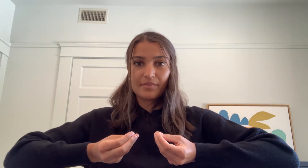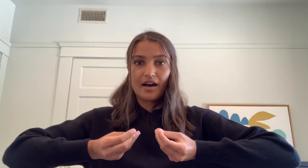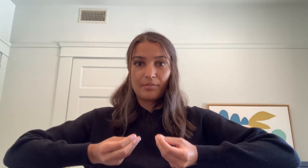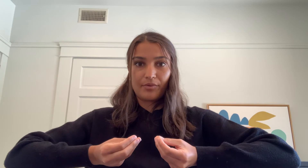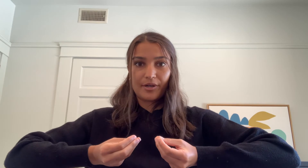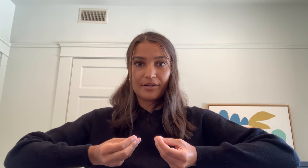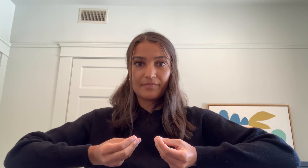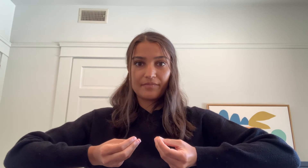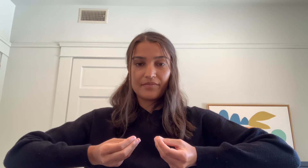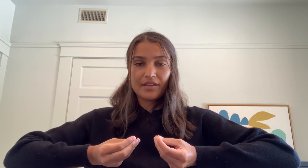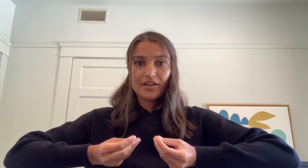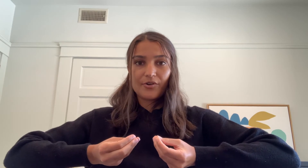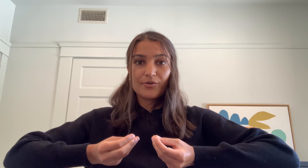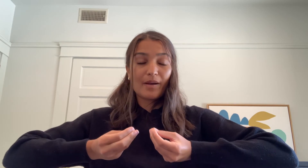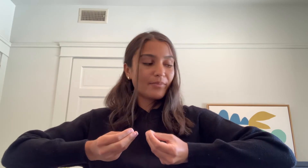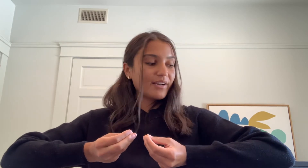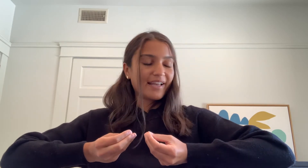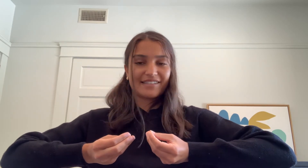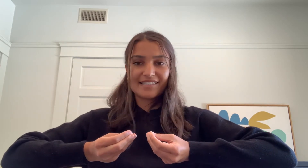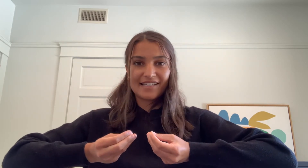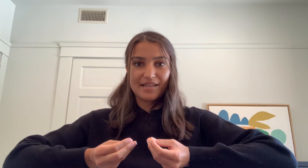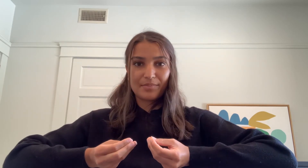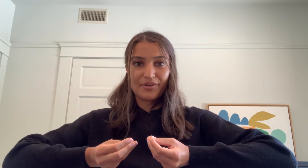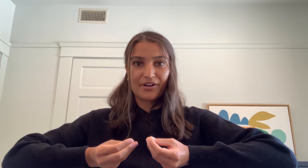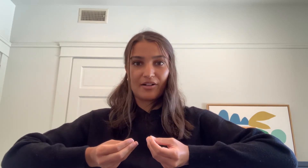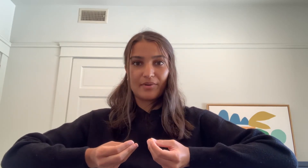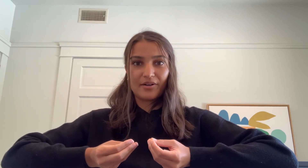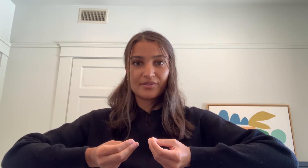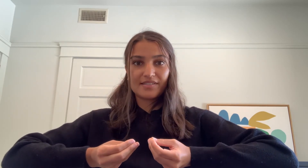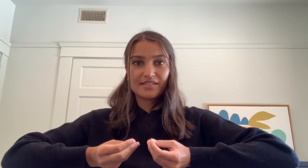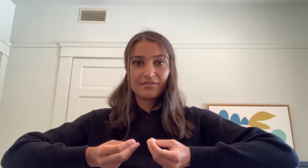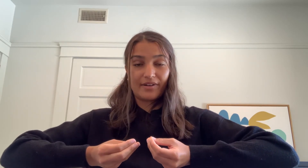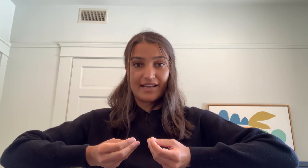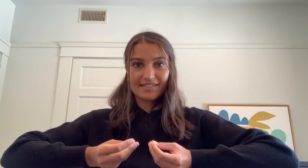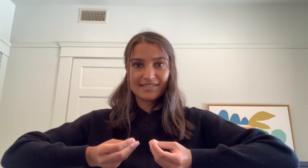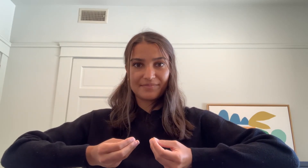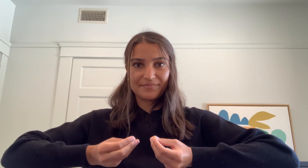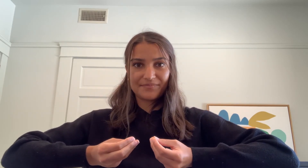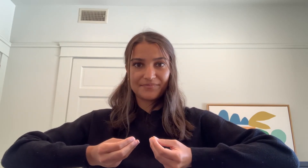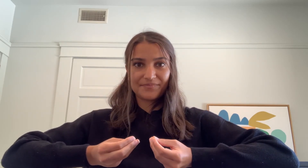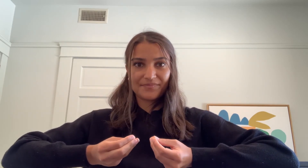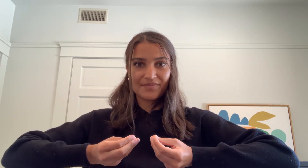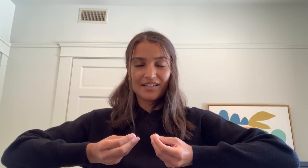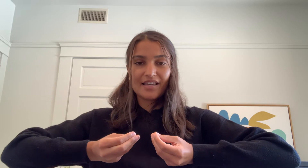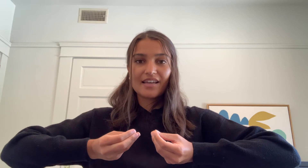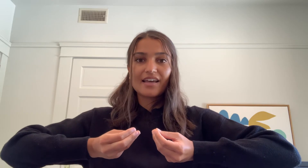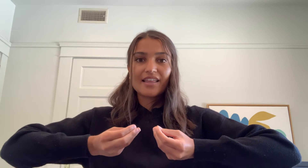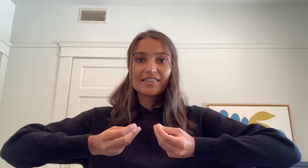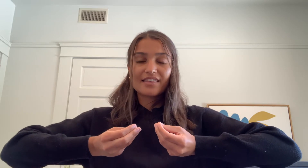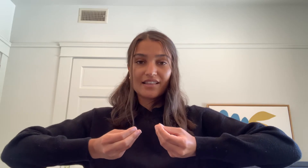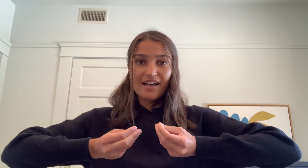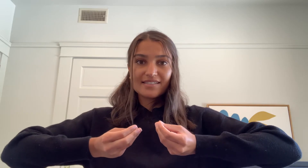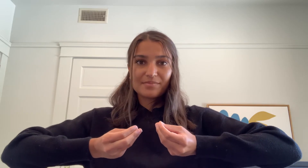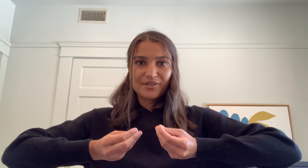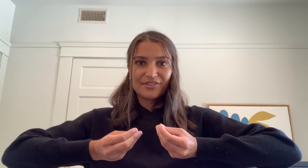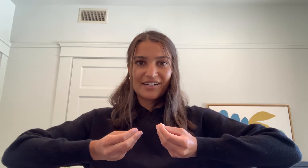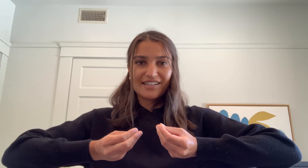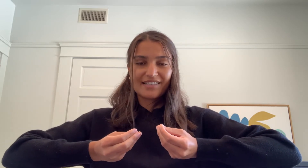upward. Remember again to keep your elbows raised. The last mudra is